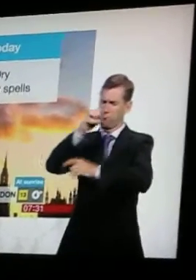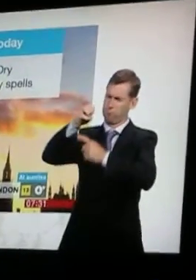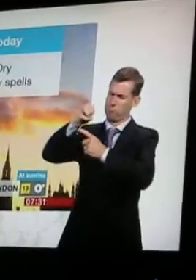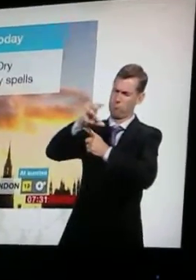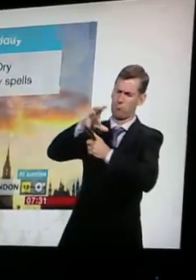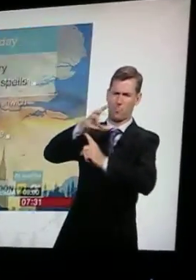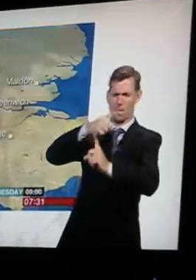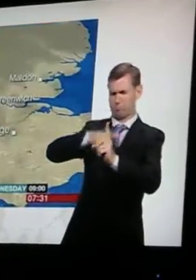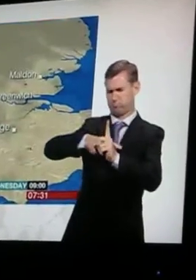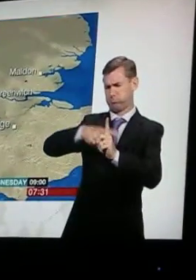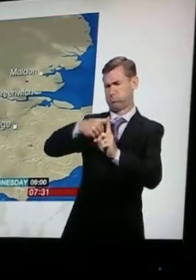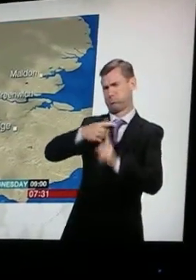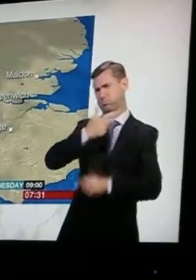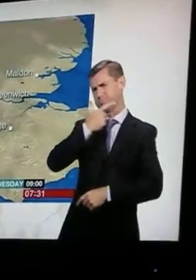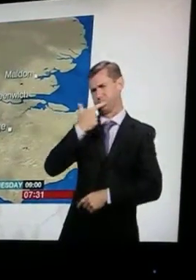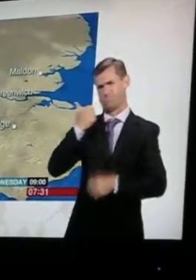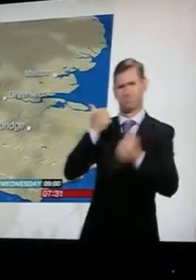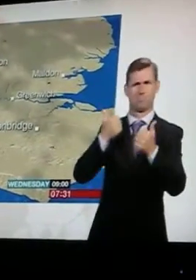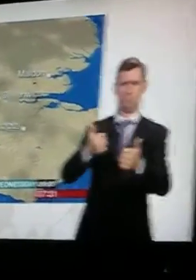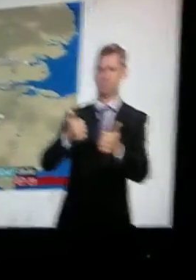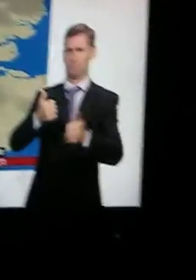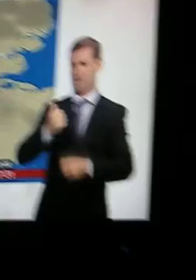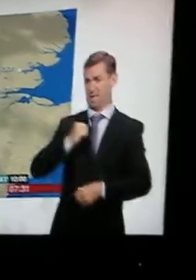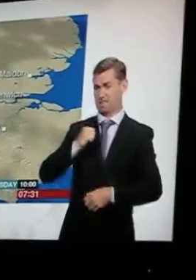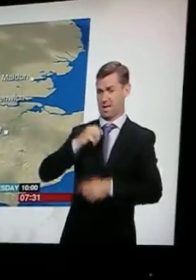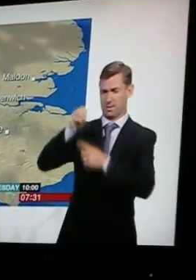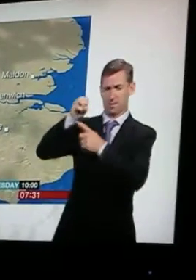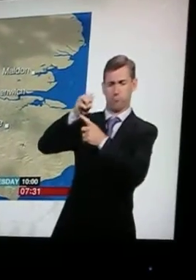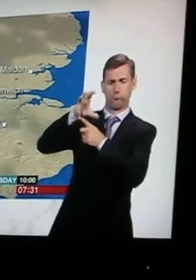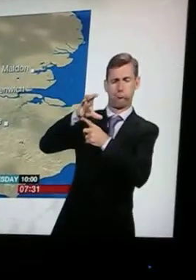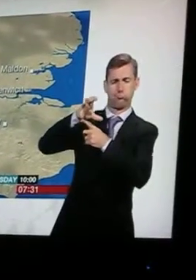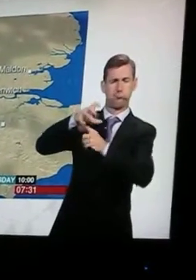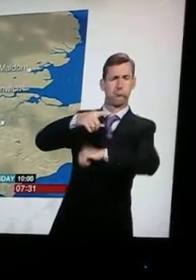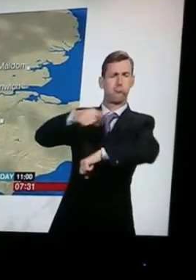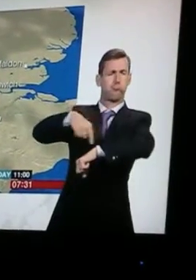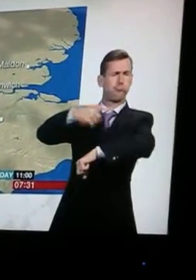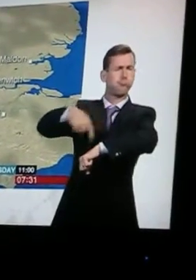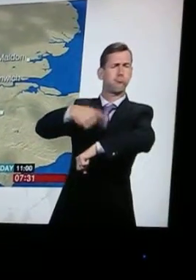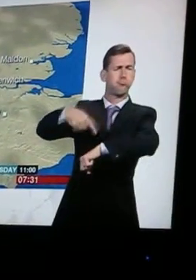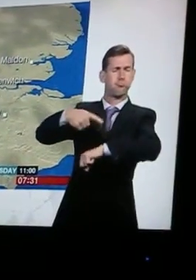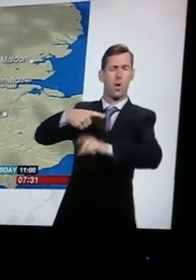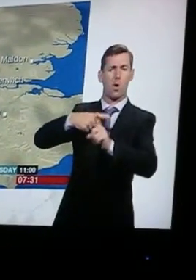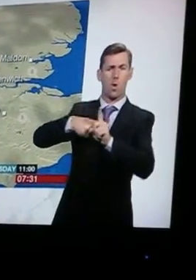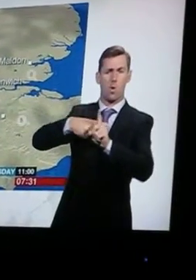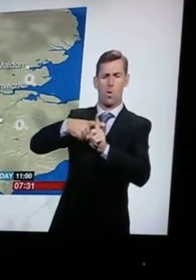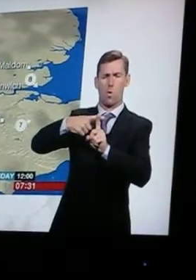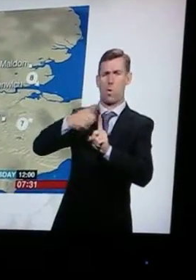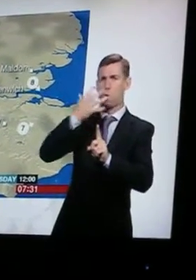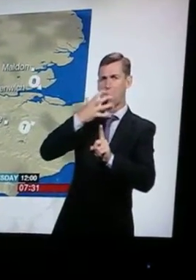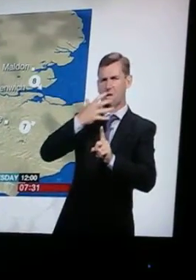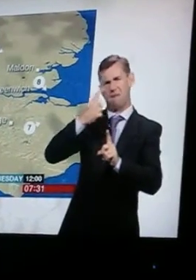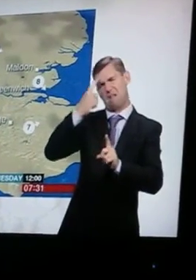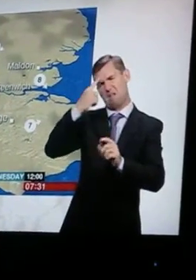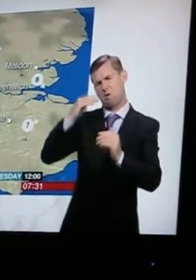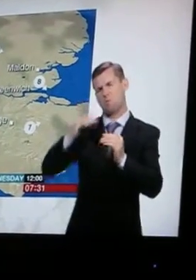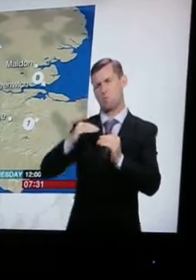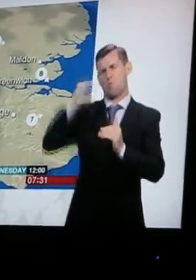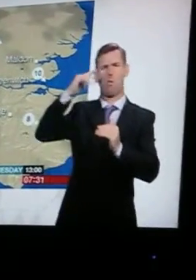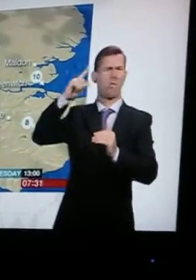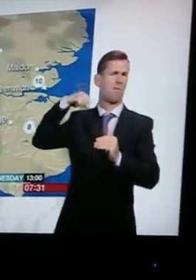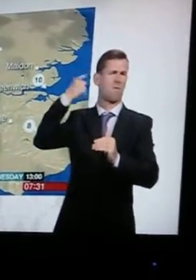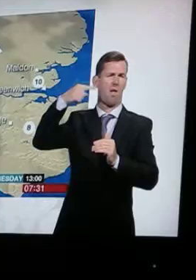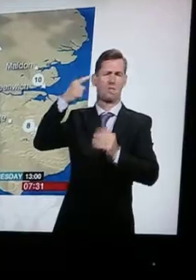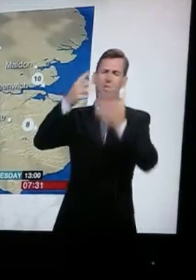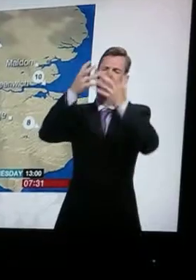coming through and the temperatures will respond nicely with all that sunshine. There will always be a little bit more cloud, perhaps just towards the north. But